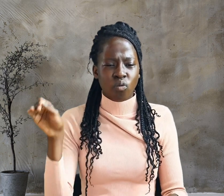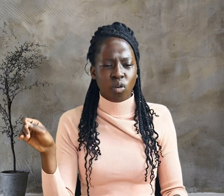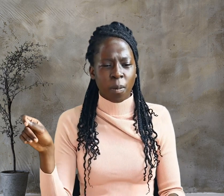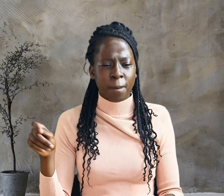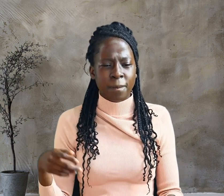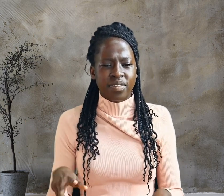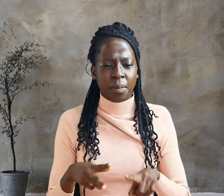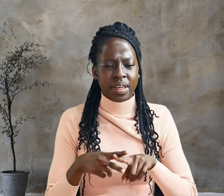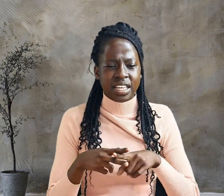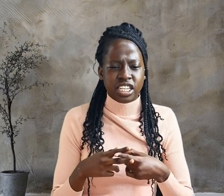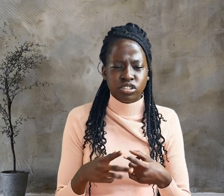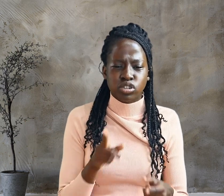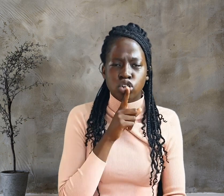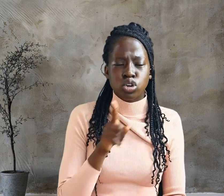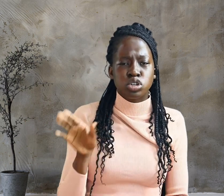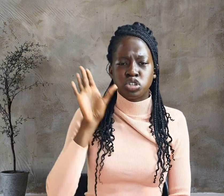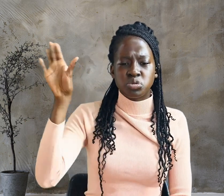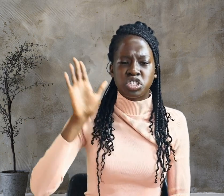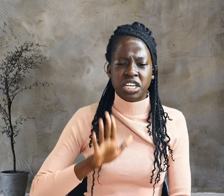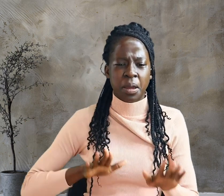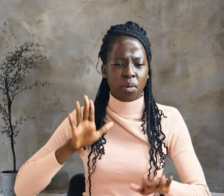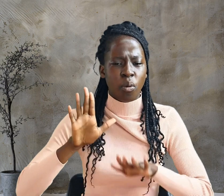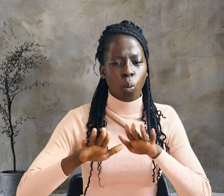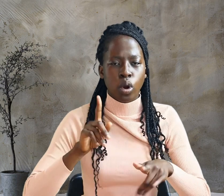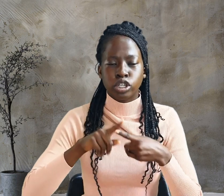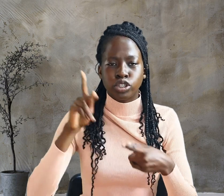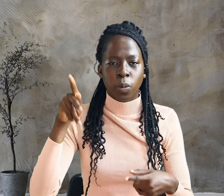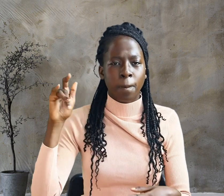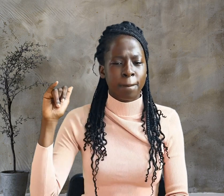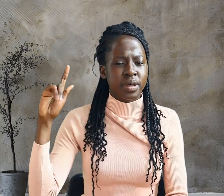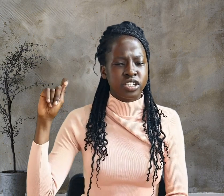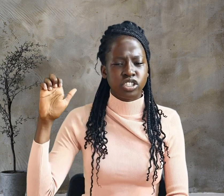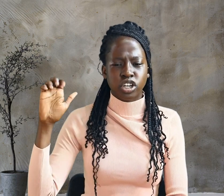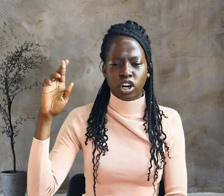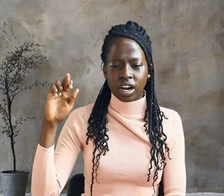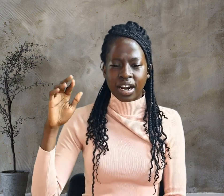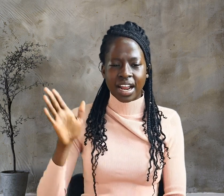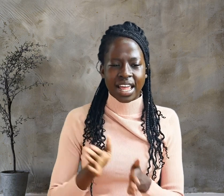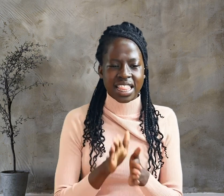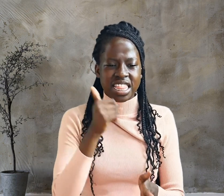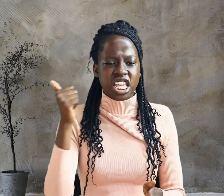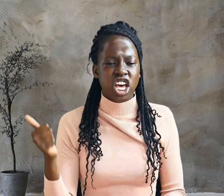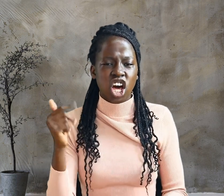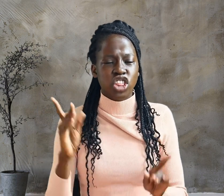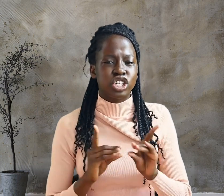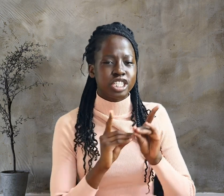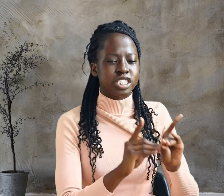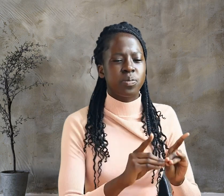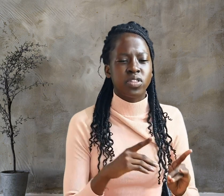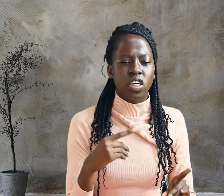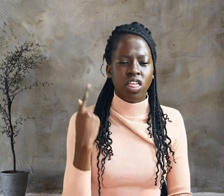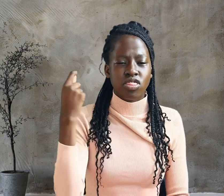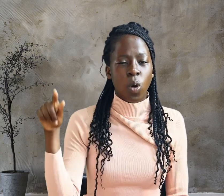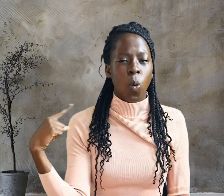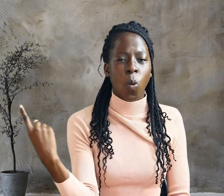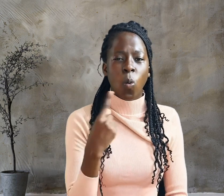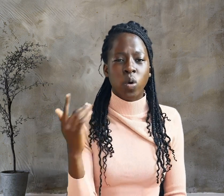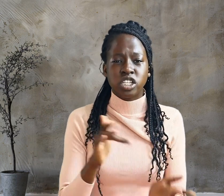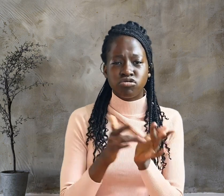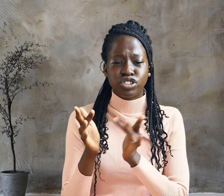So she came running to Peter and the other disciple, the one Jesus loved, and